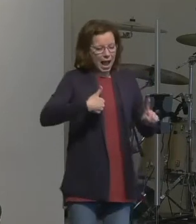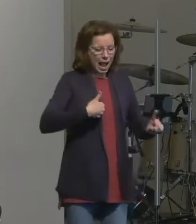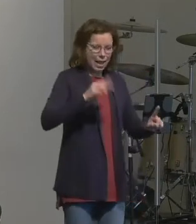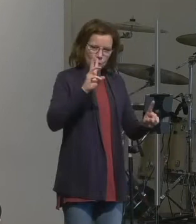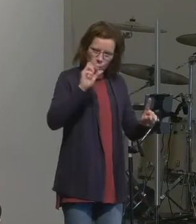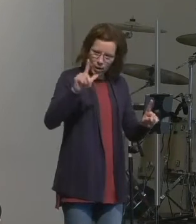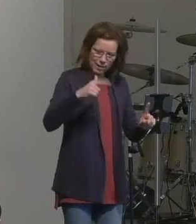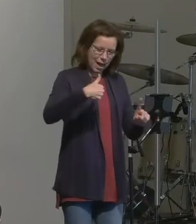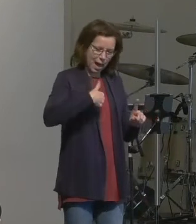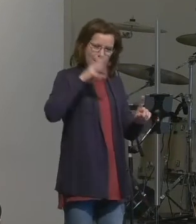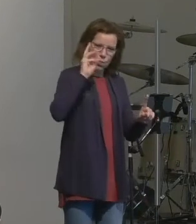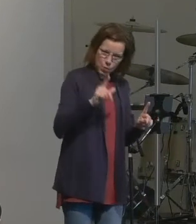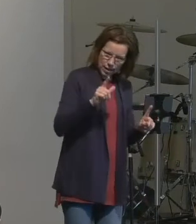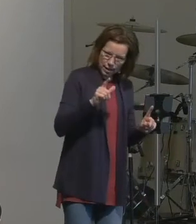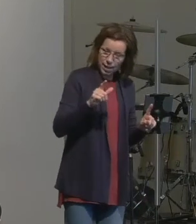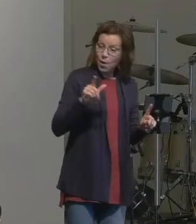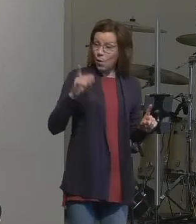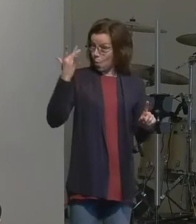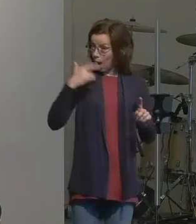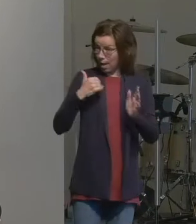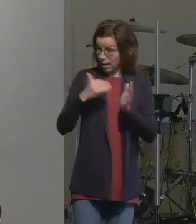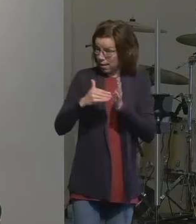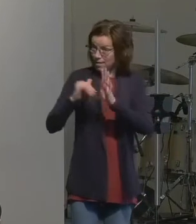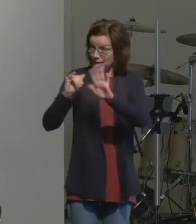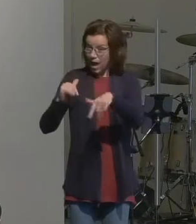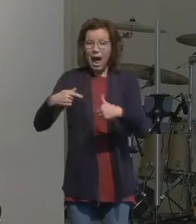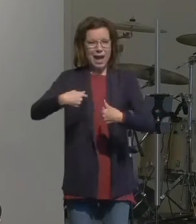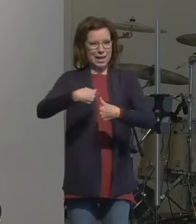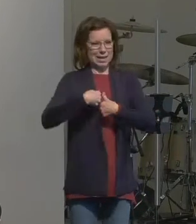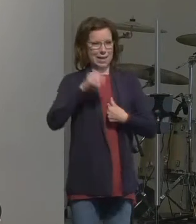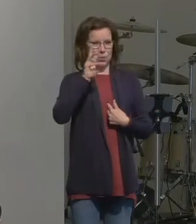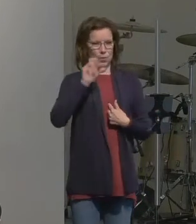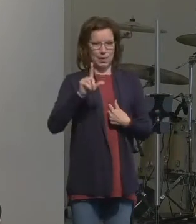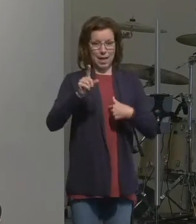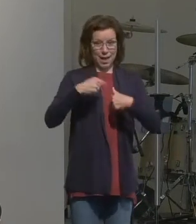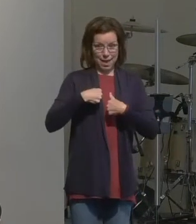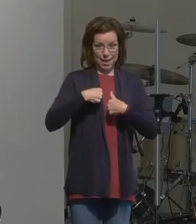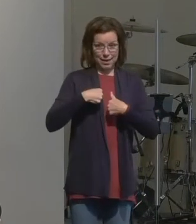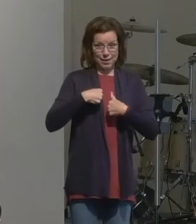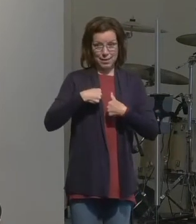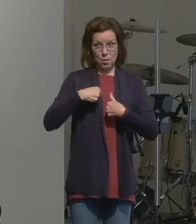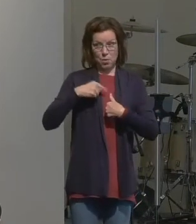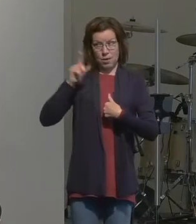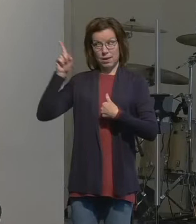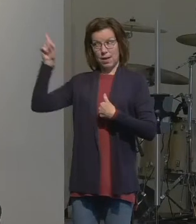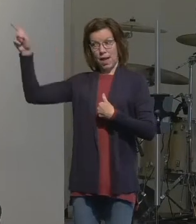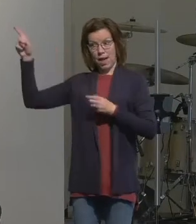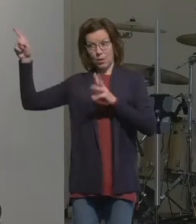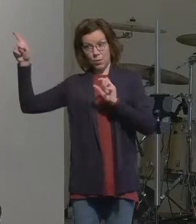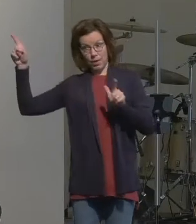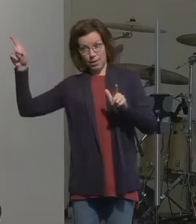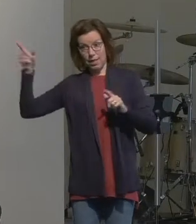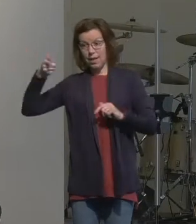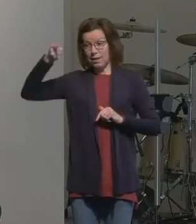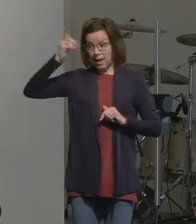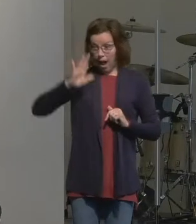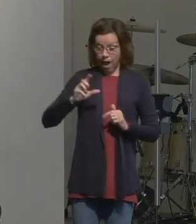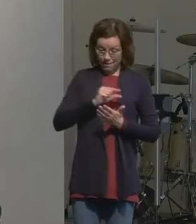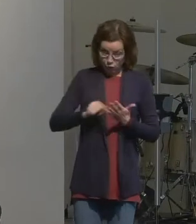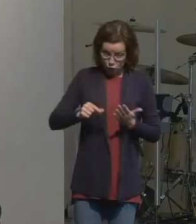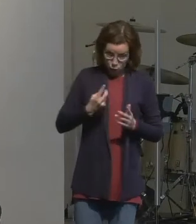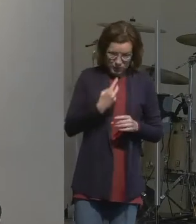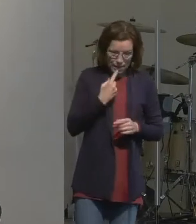because some of us like to say I will and we're talking about ourselves but in verse 2 God doesn't say so that you will